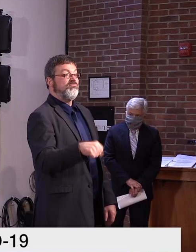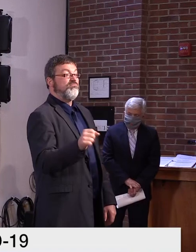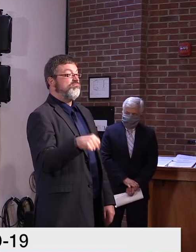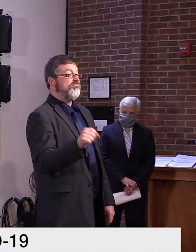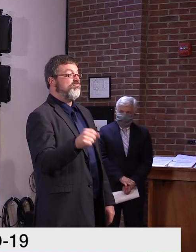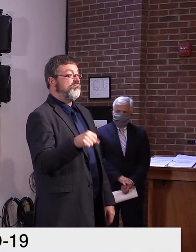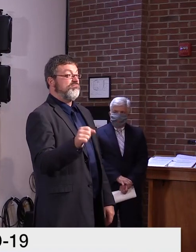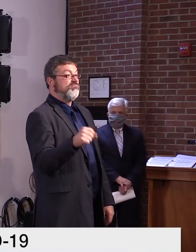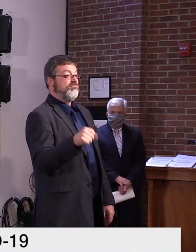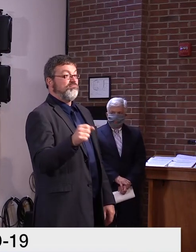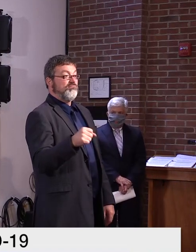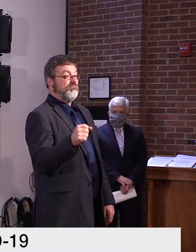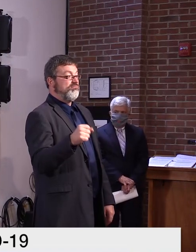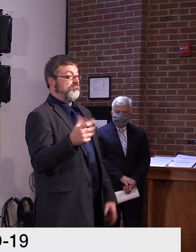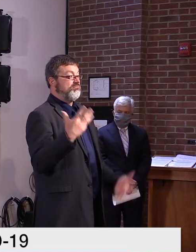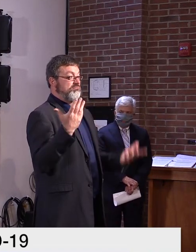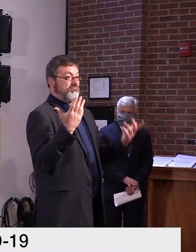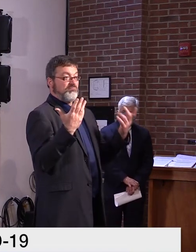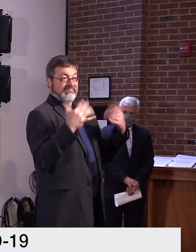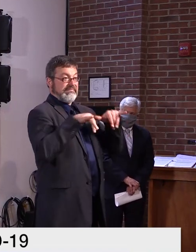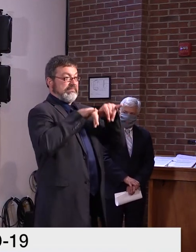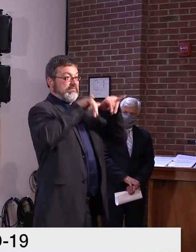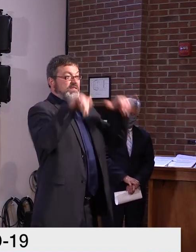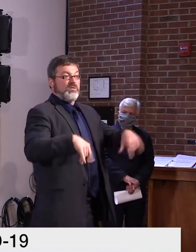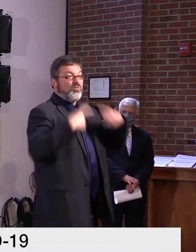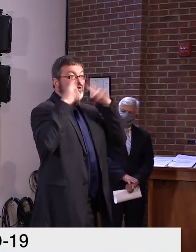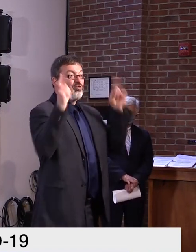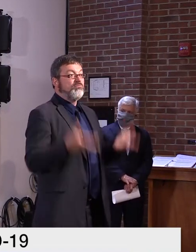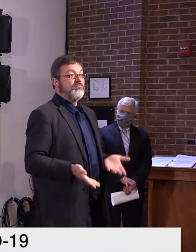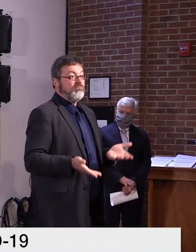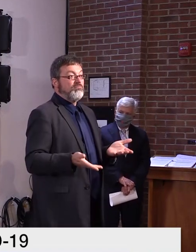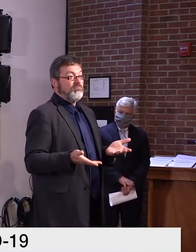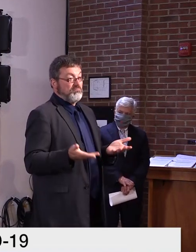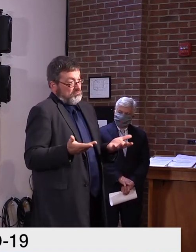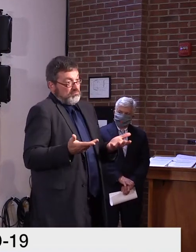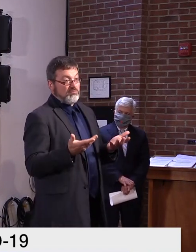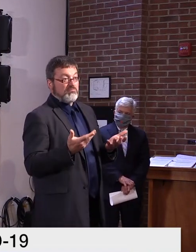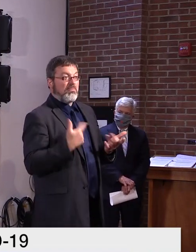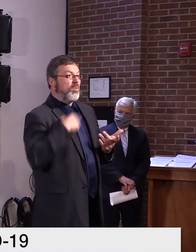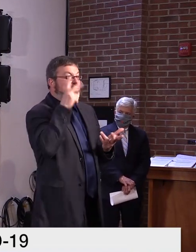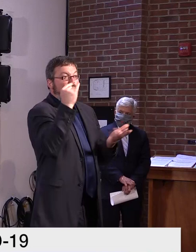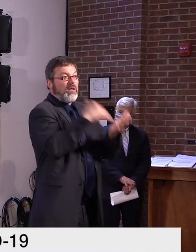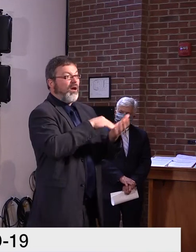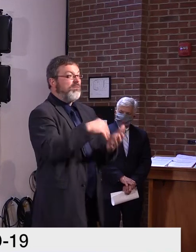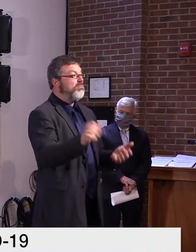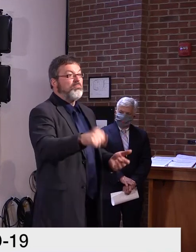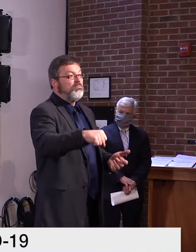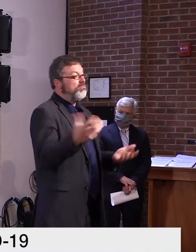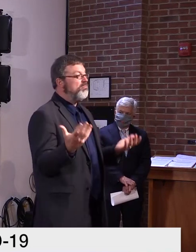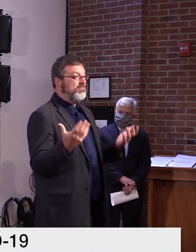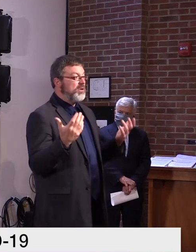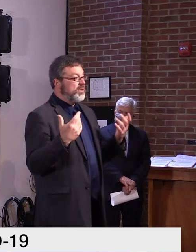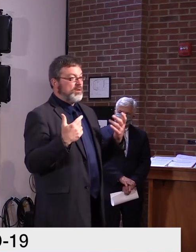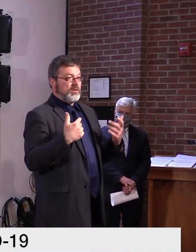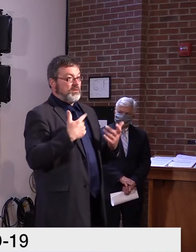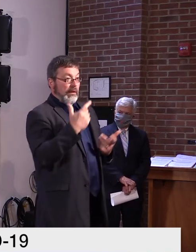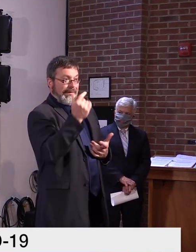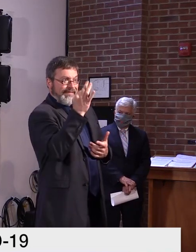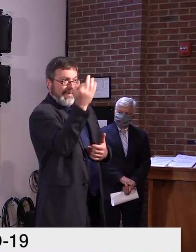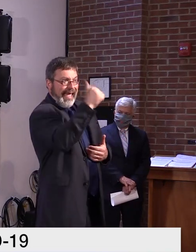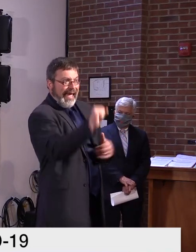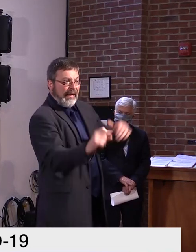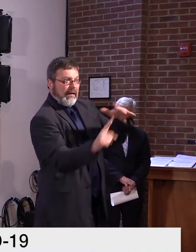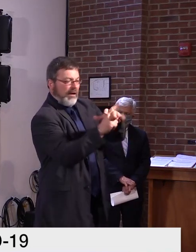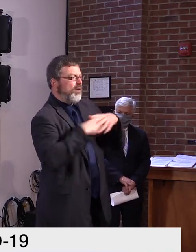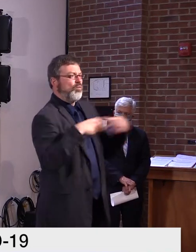uh, this go around, uh, when they come back, uh, giving that long, uh, that time period, not having them come back and